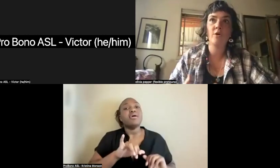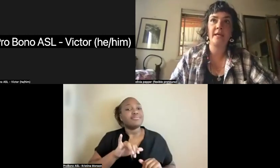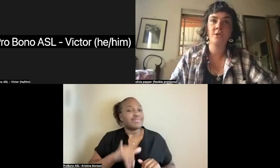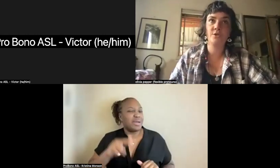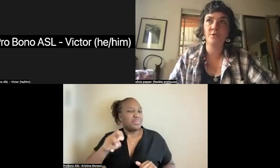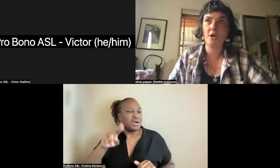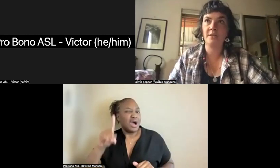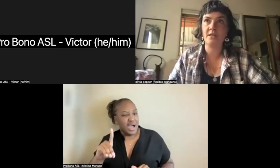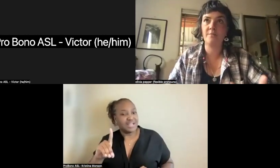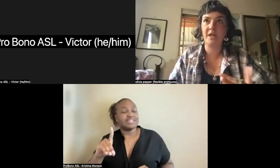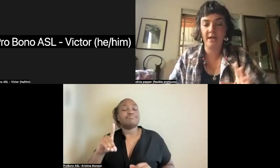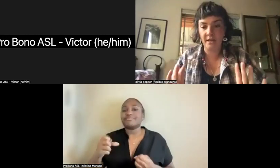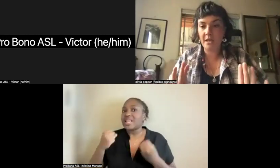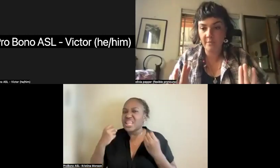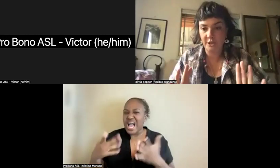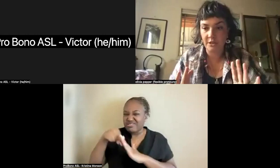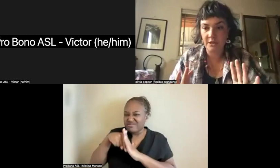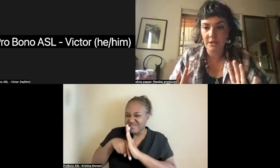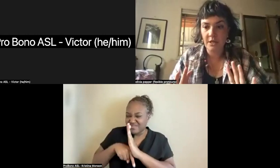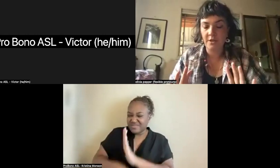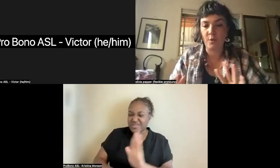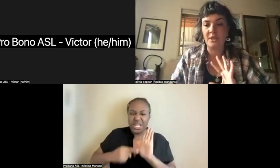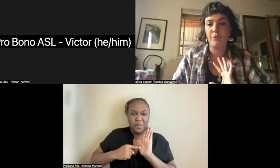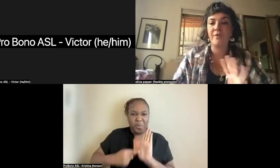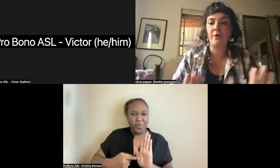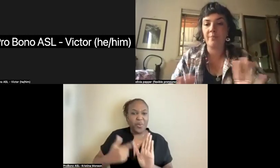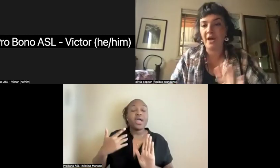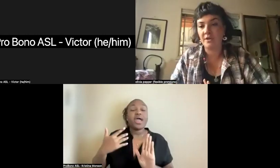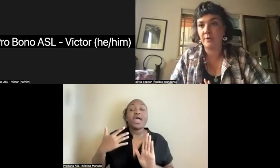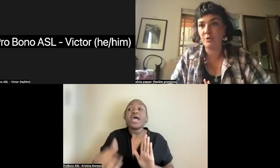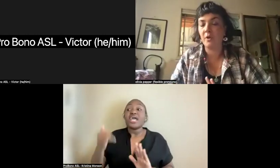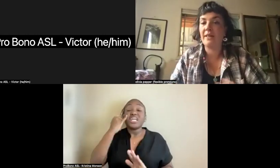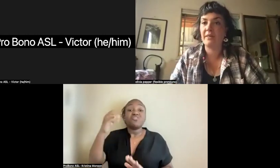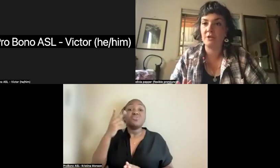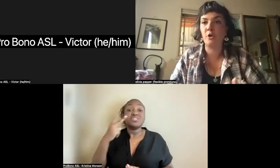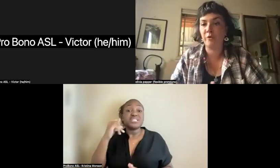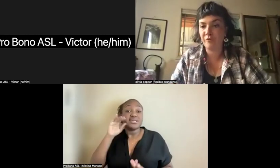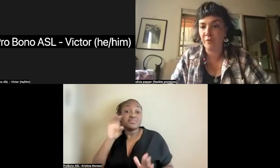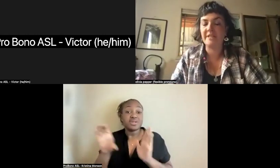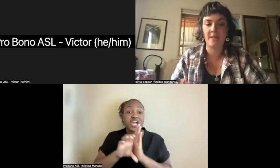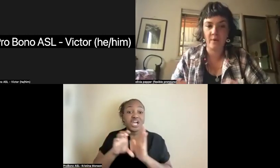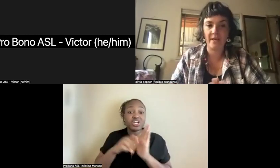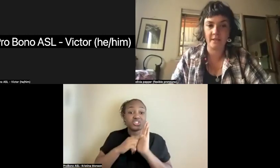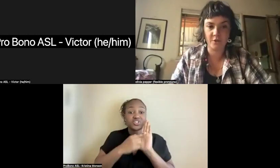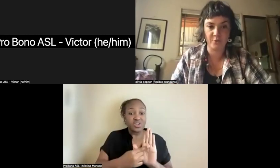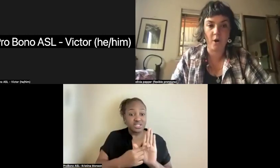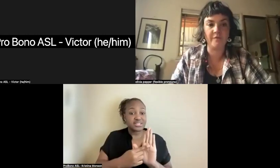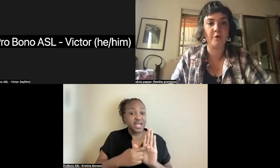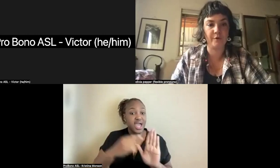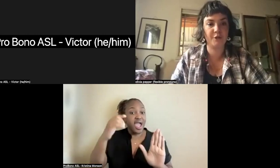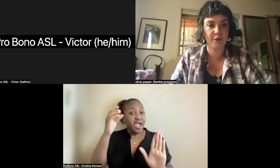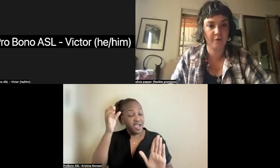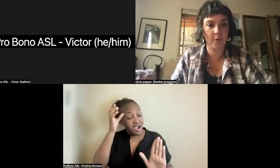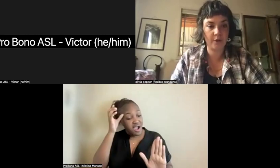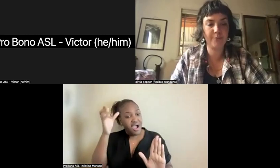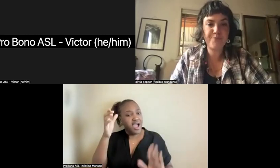we look into the context behind the images, there was a profound amount of ritual and theatrical performance that went into all of the